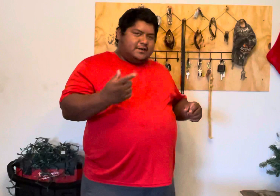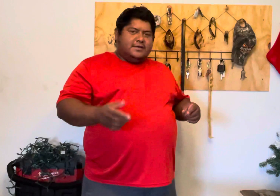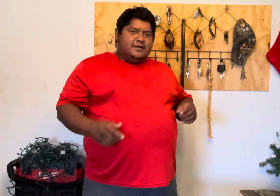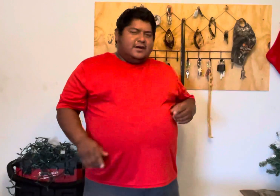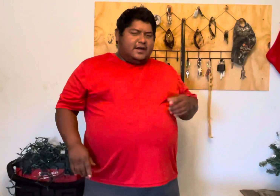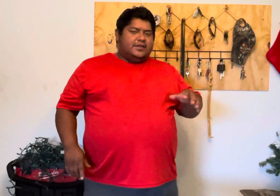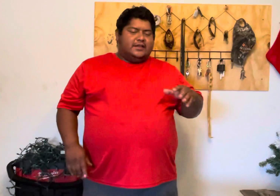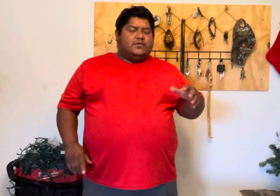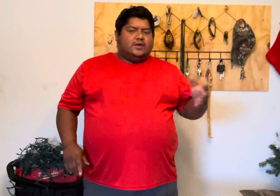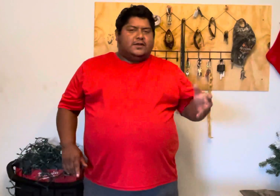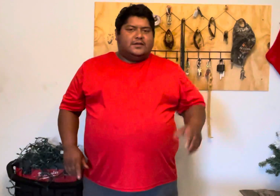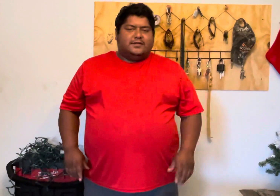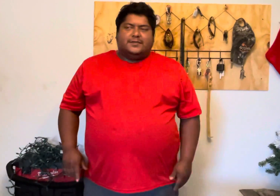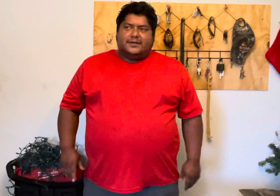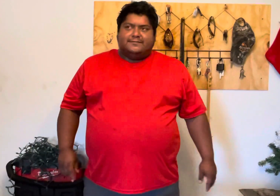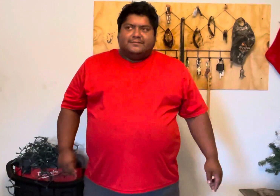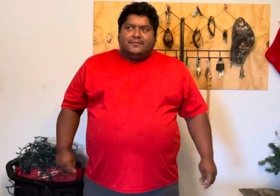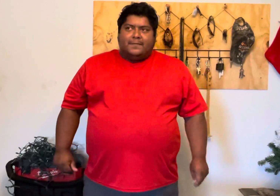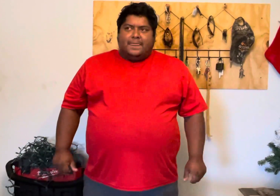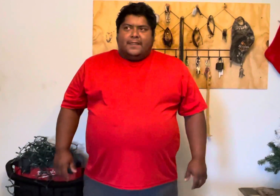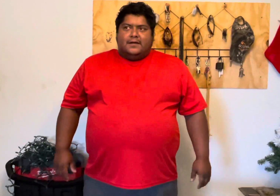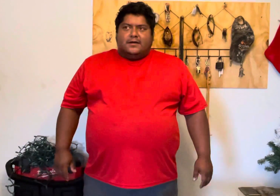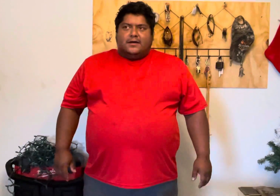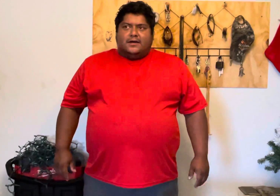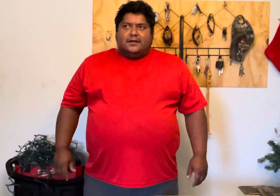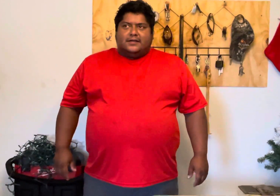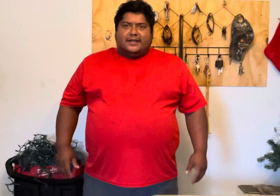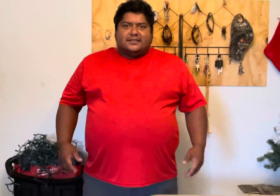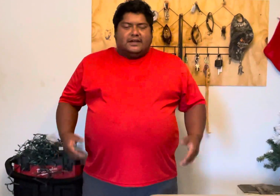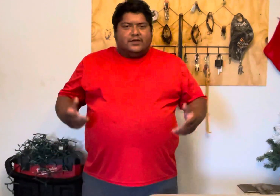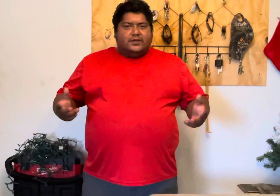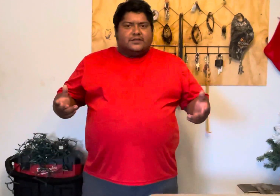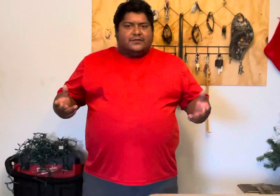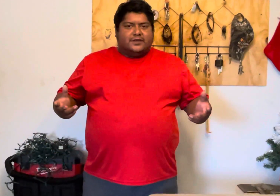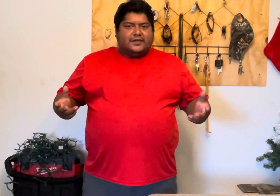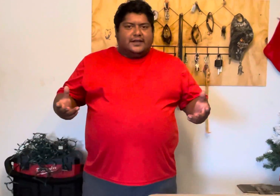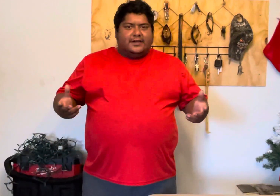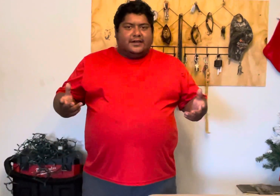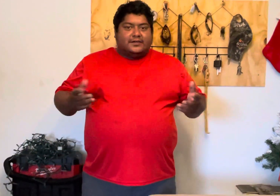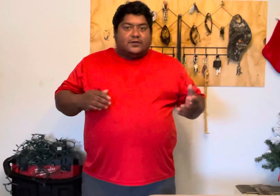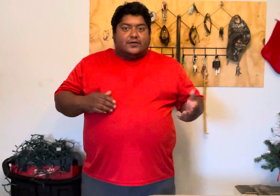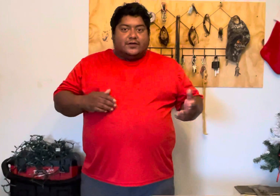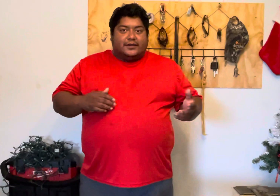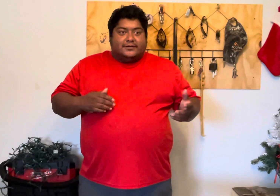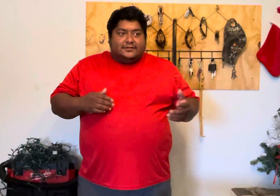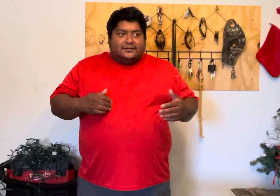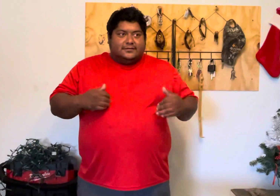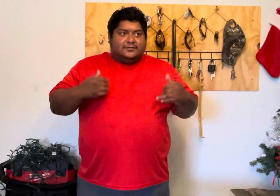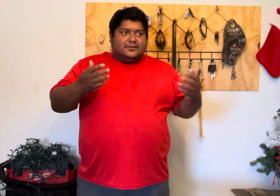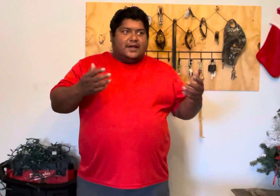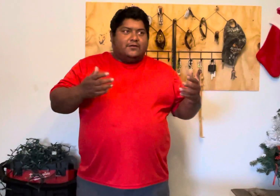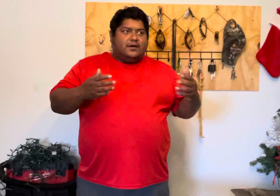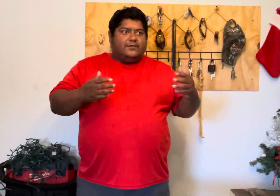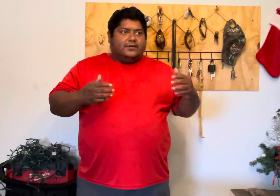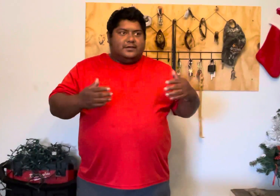up i think that's what it is but uh like i said i've only used it for a day and it's already changed your mind